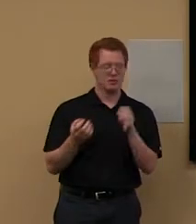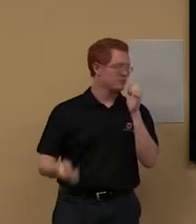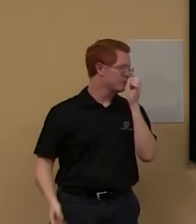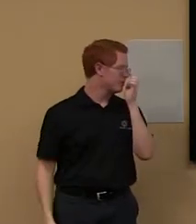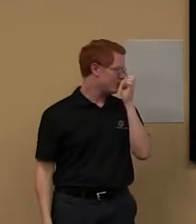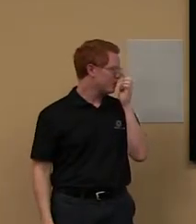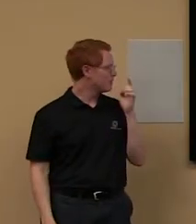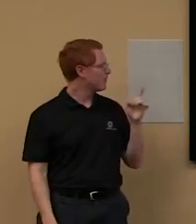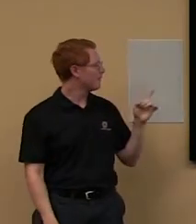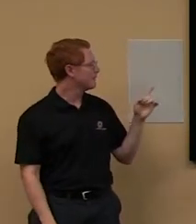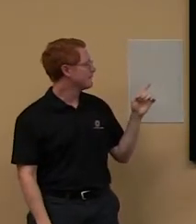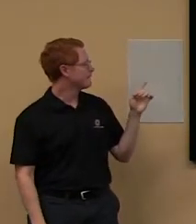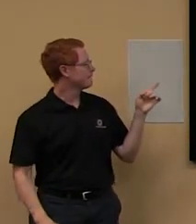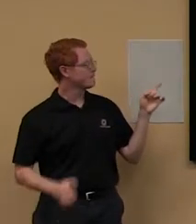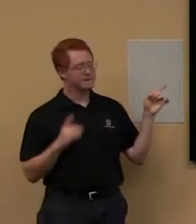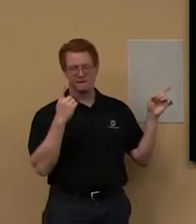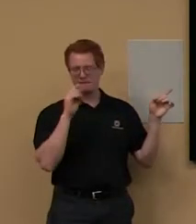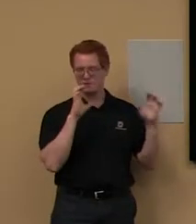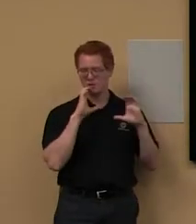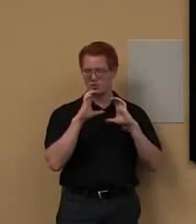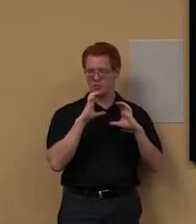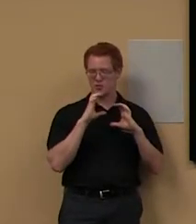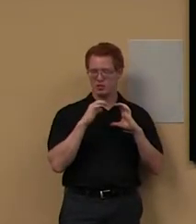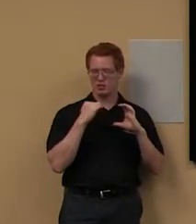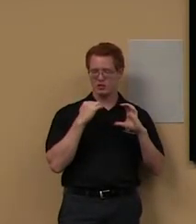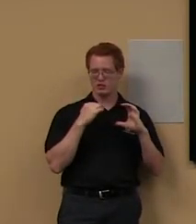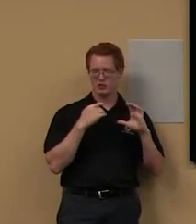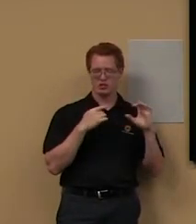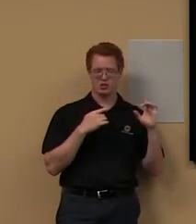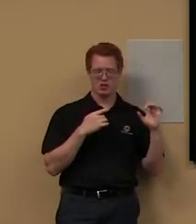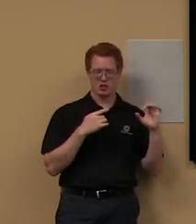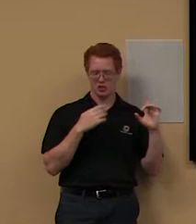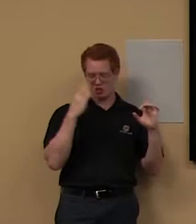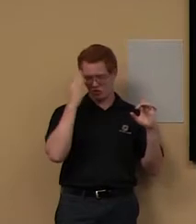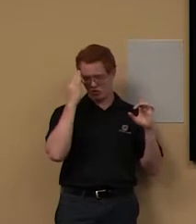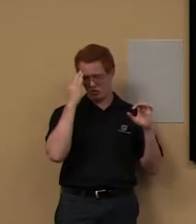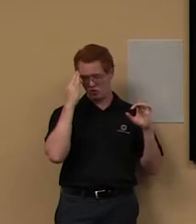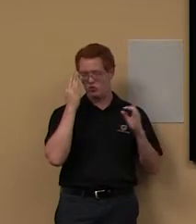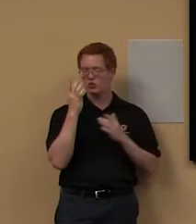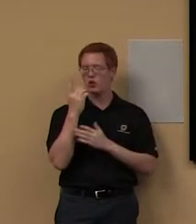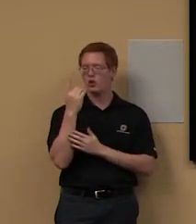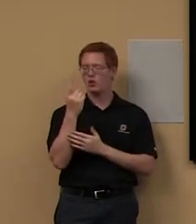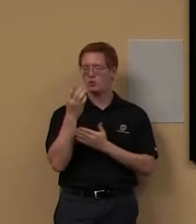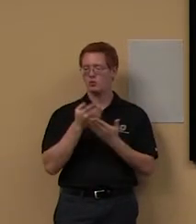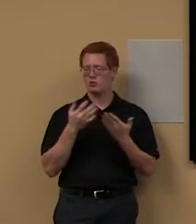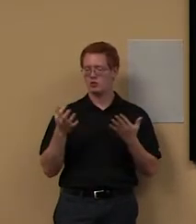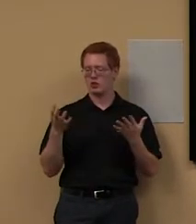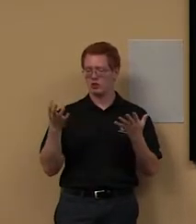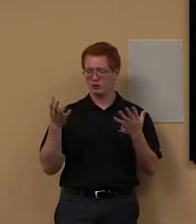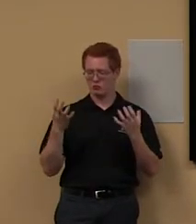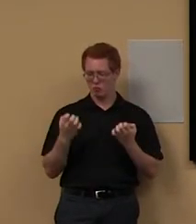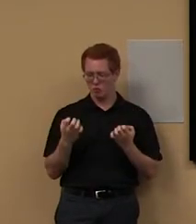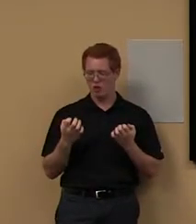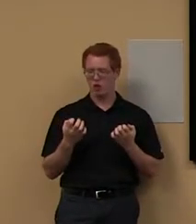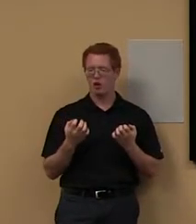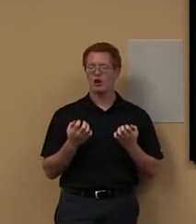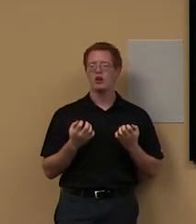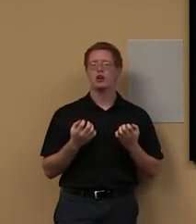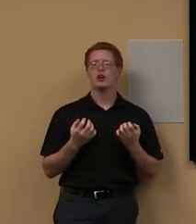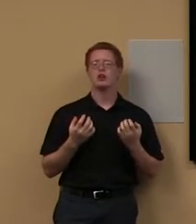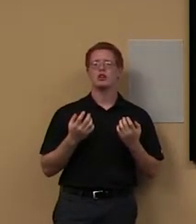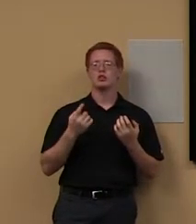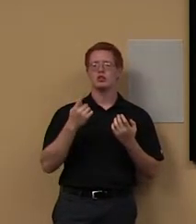we have, um, she knows that one thing that you may want to do is quant and qual research, right?